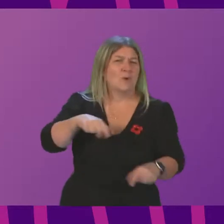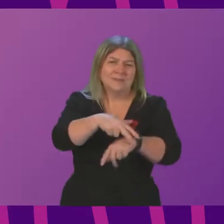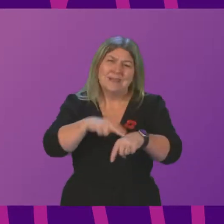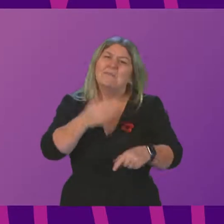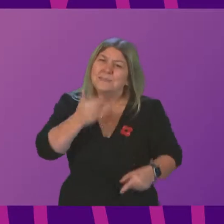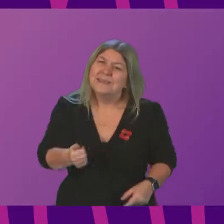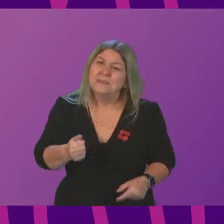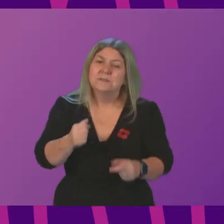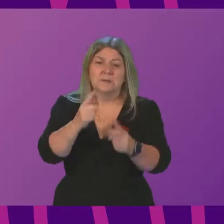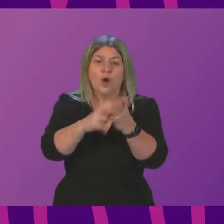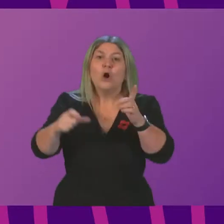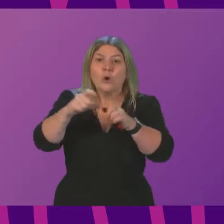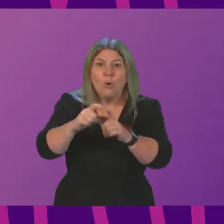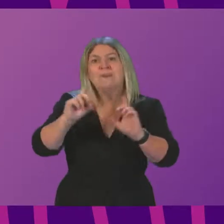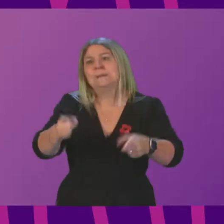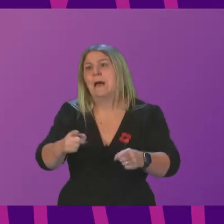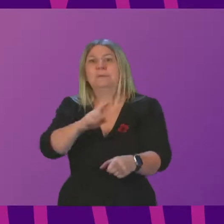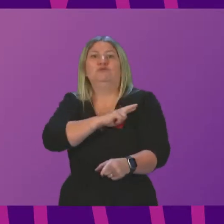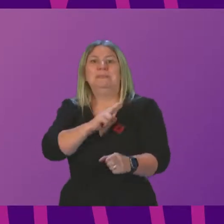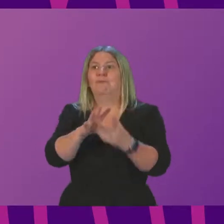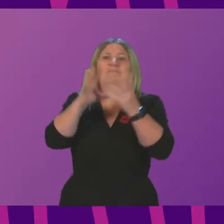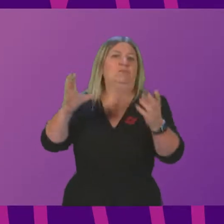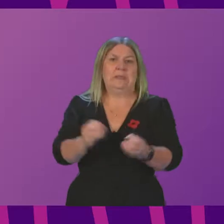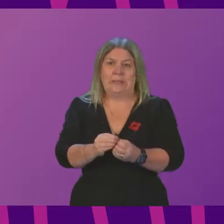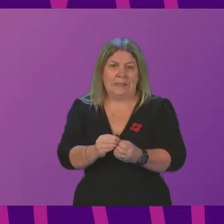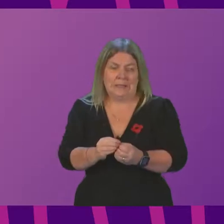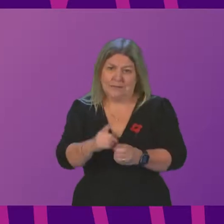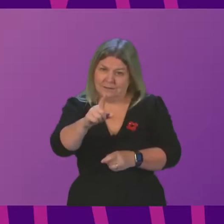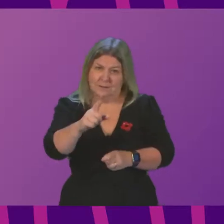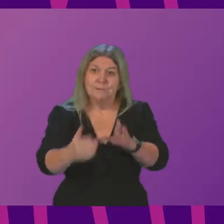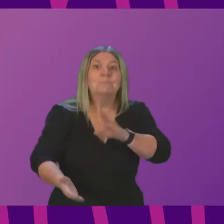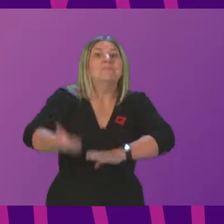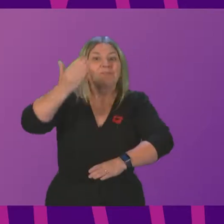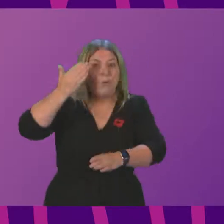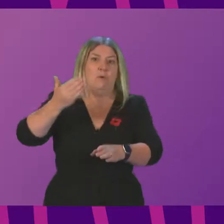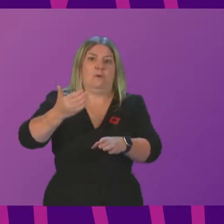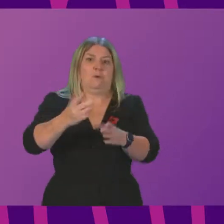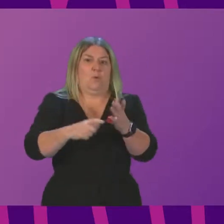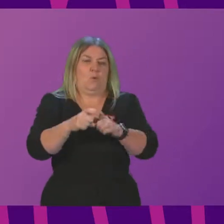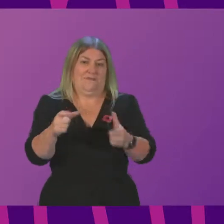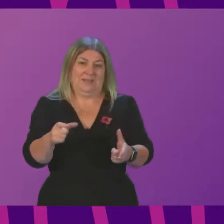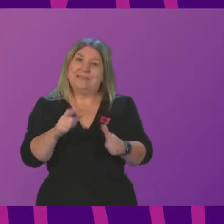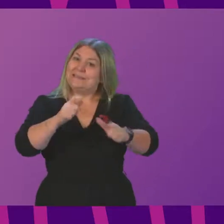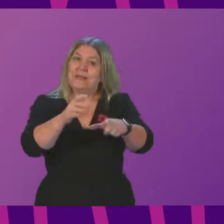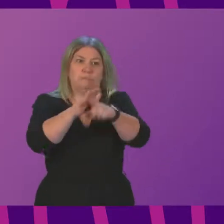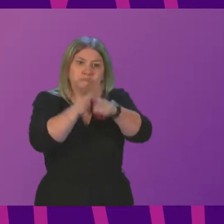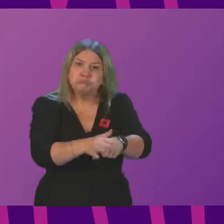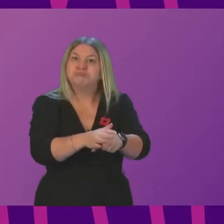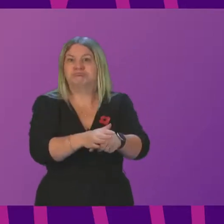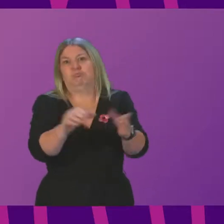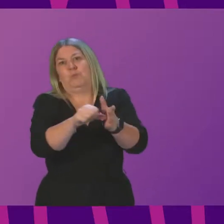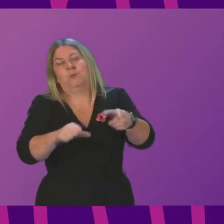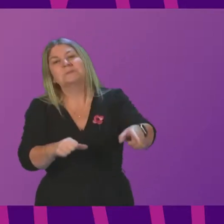Minister, Covid can't be the cover. These are pressures that were existing in the National Health Service even before Covid. Yes, Covid has